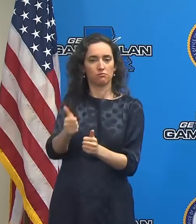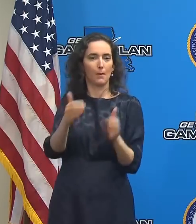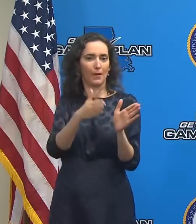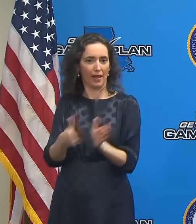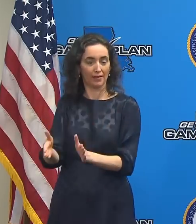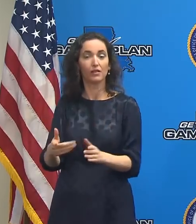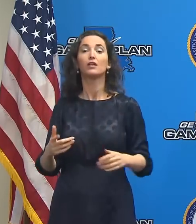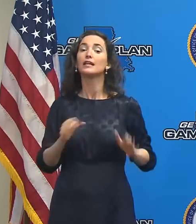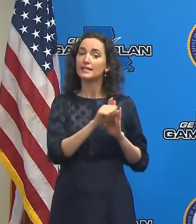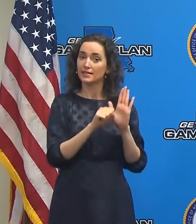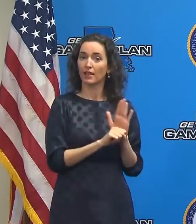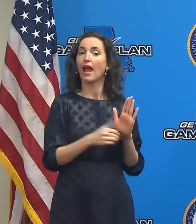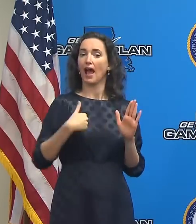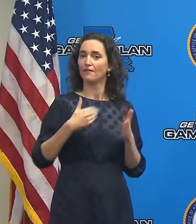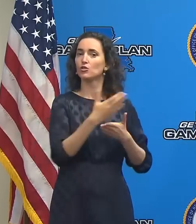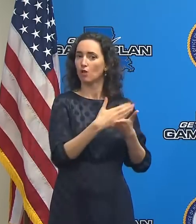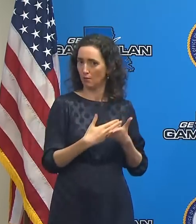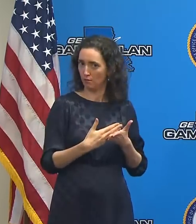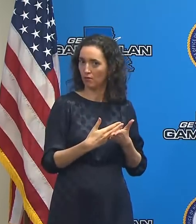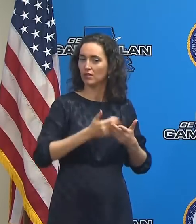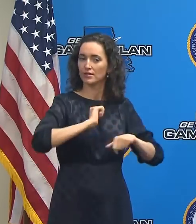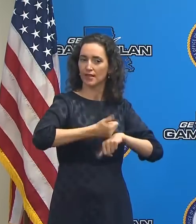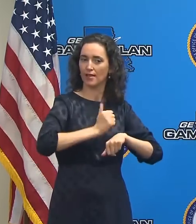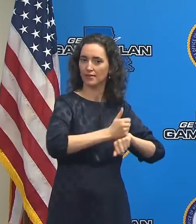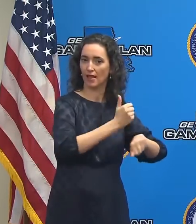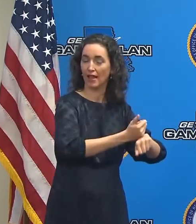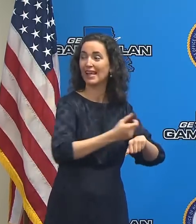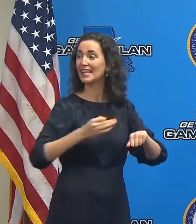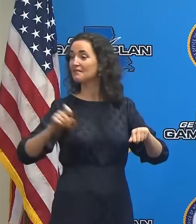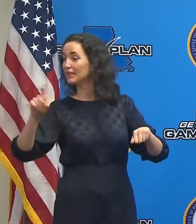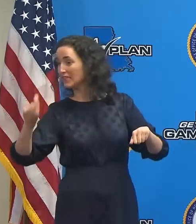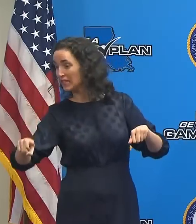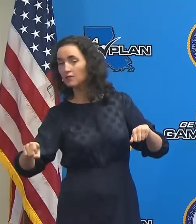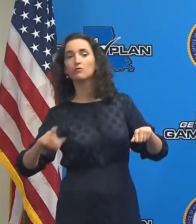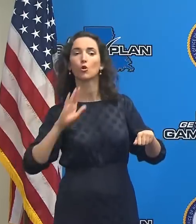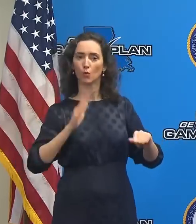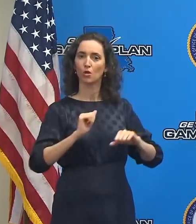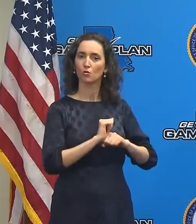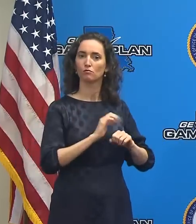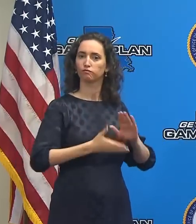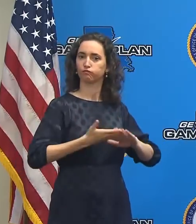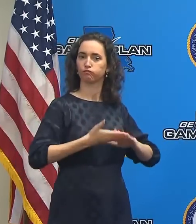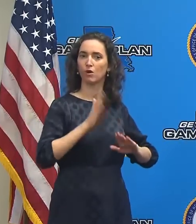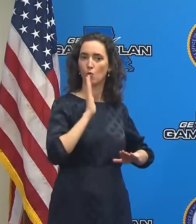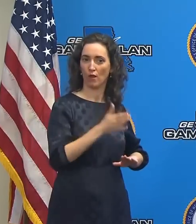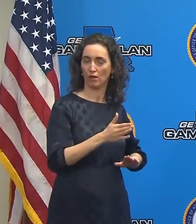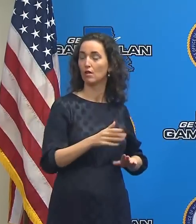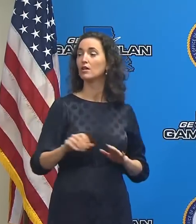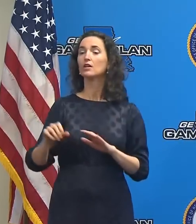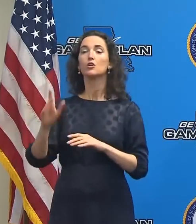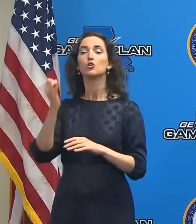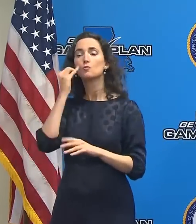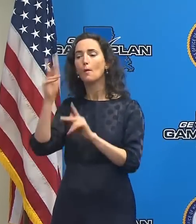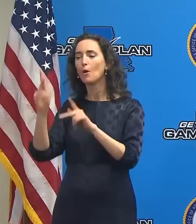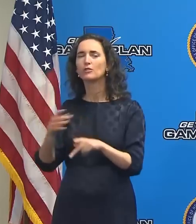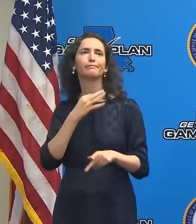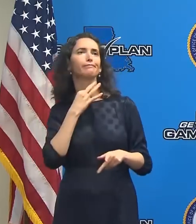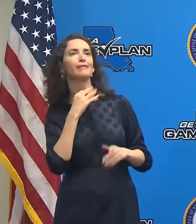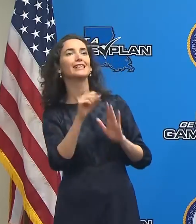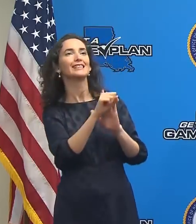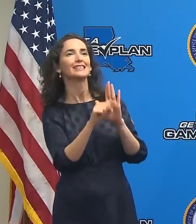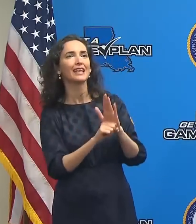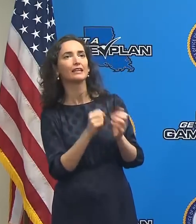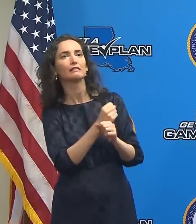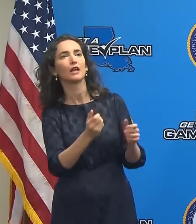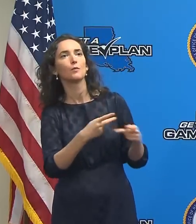that will be operational as needed. If individuals want information about state shelters, they should call 2